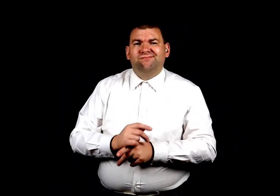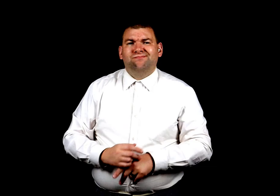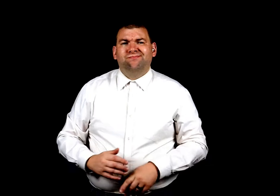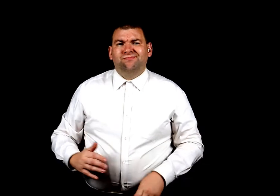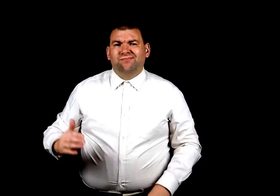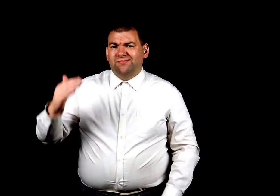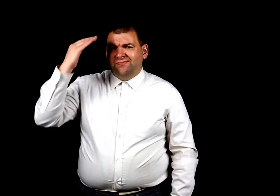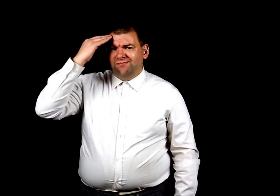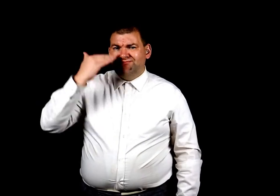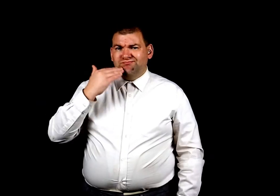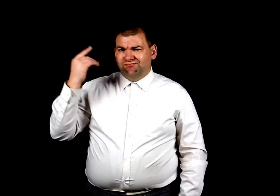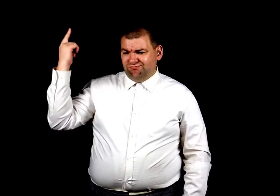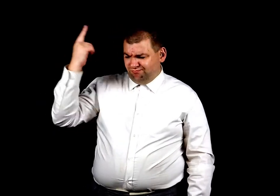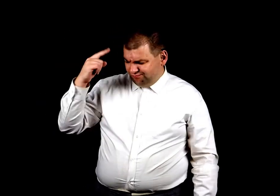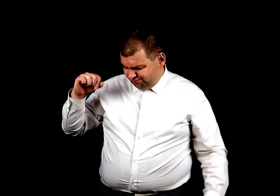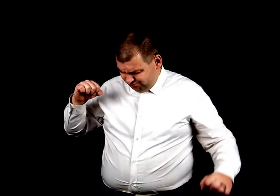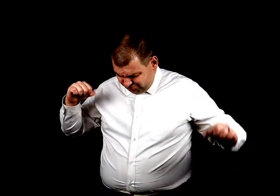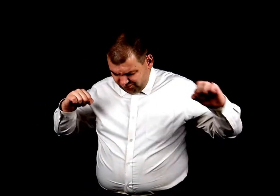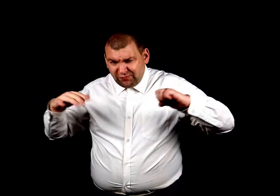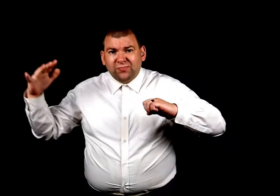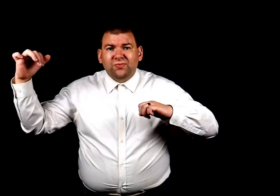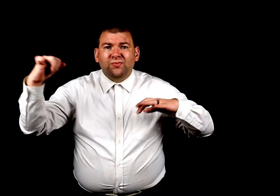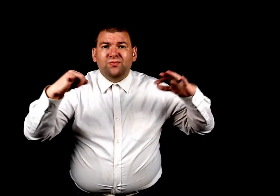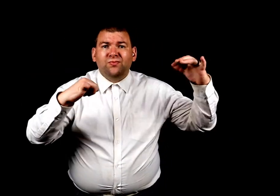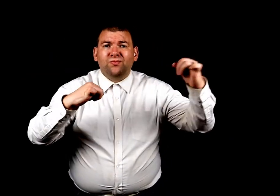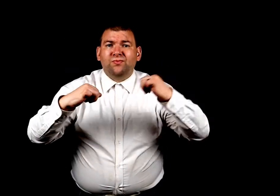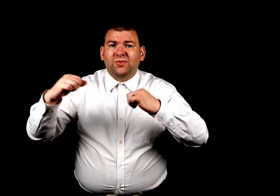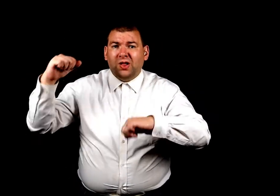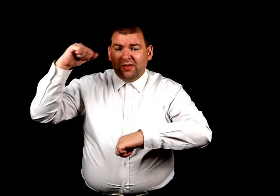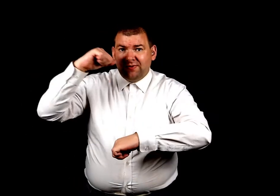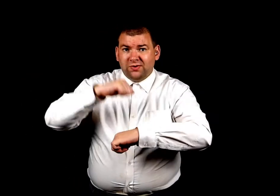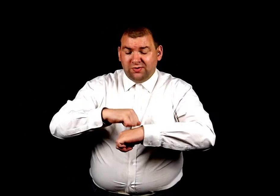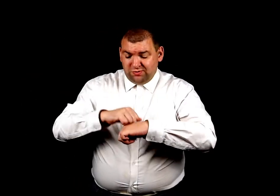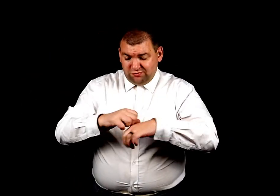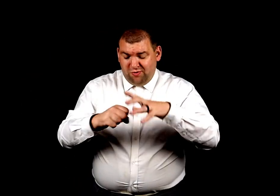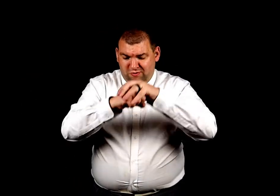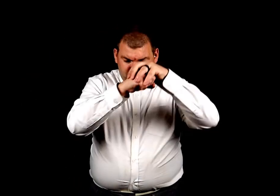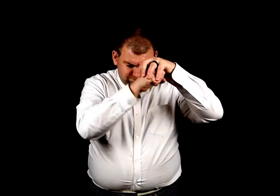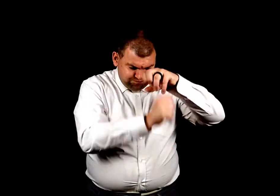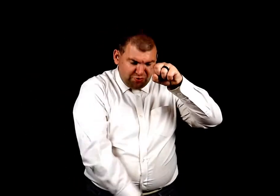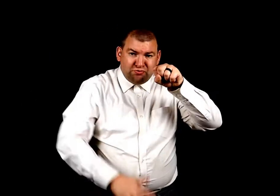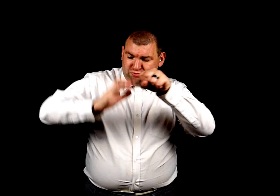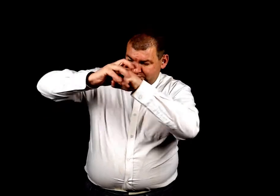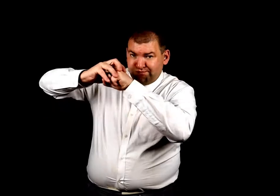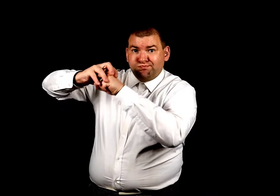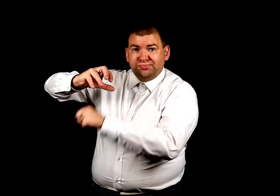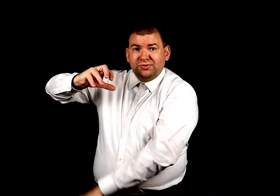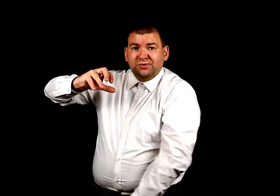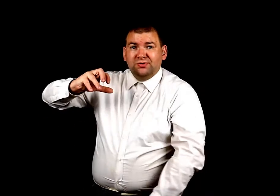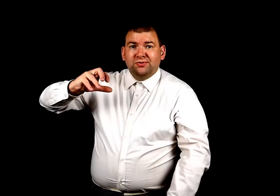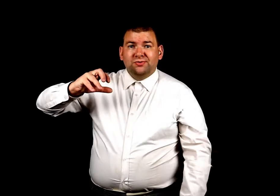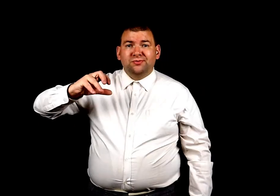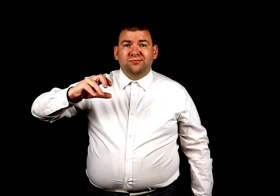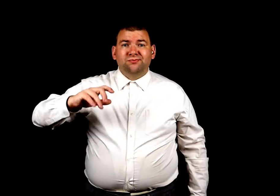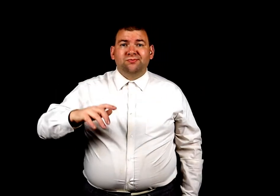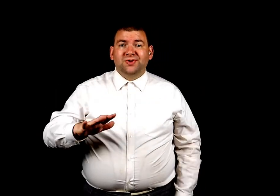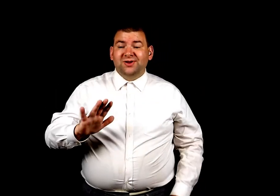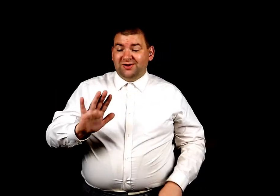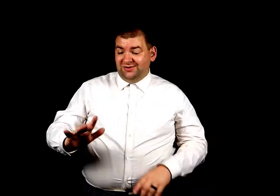Heads were hanging all around As their stones fell to the ground Our sin was